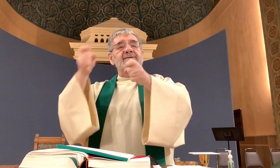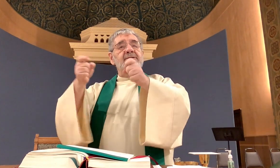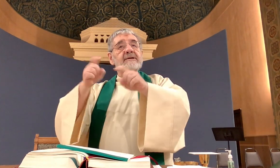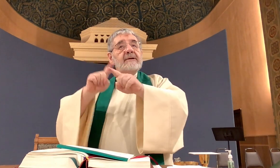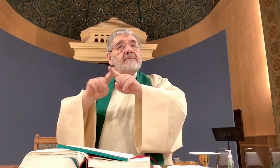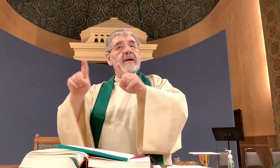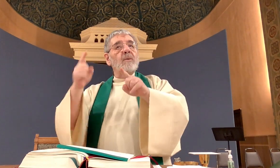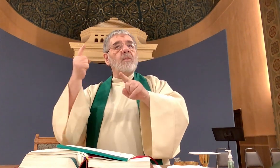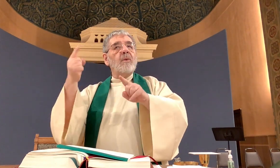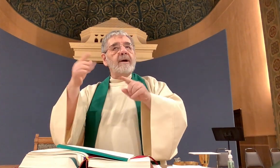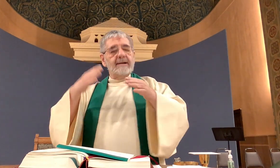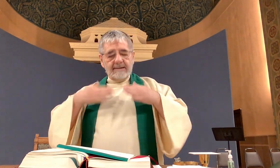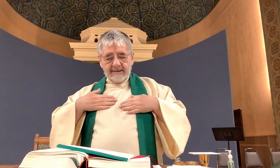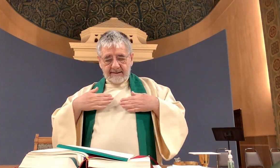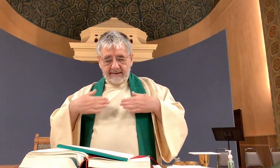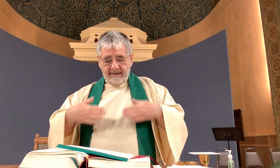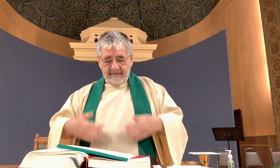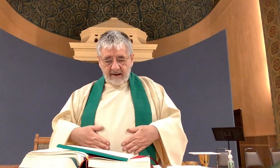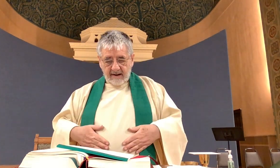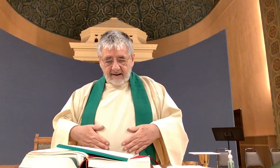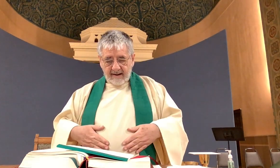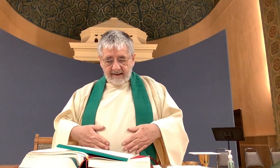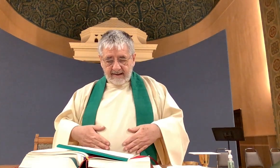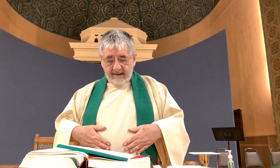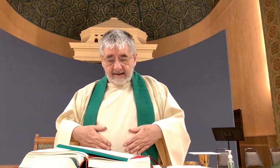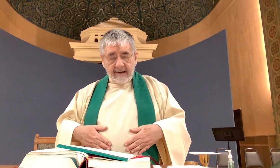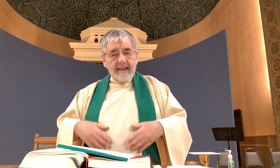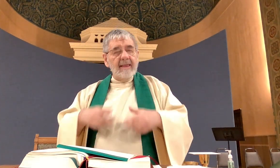the many gifts but one body